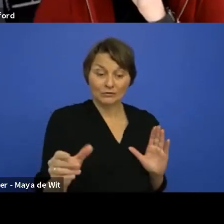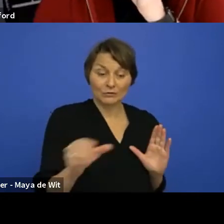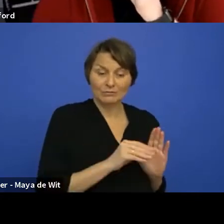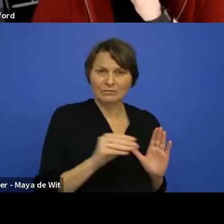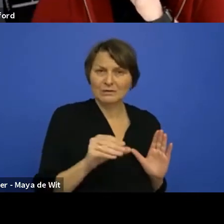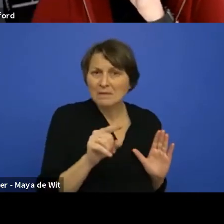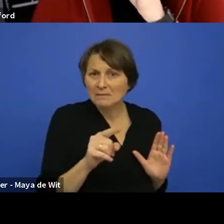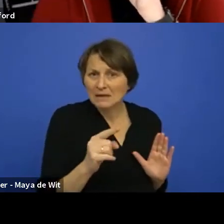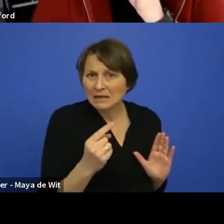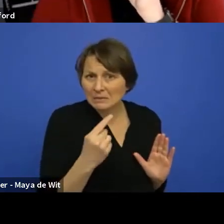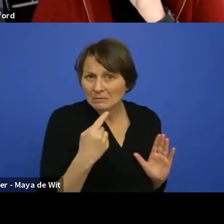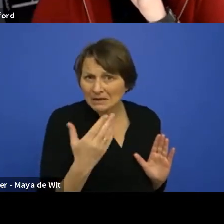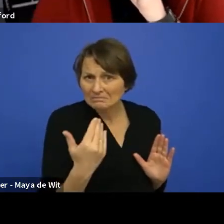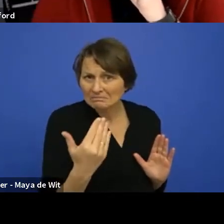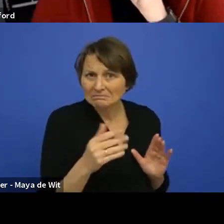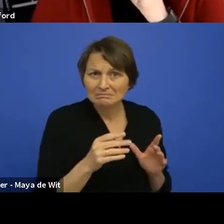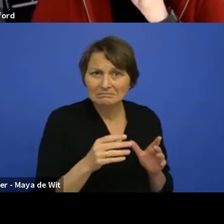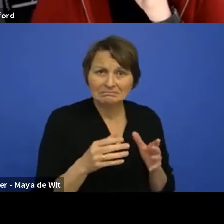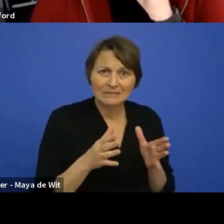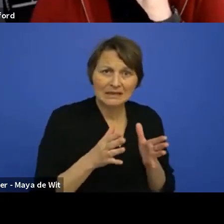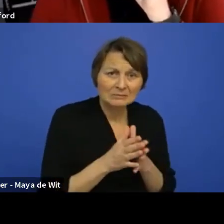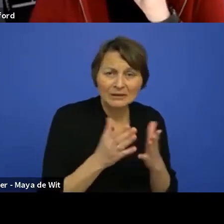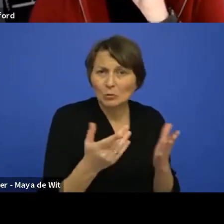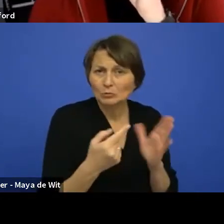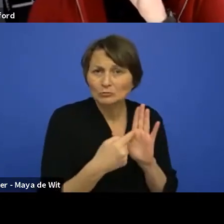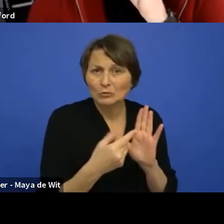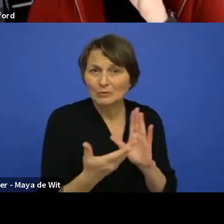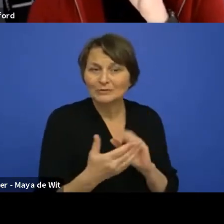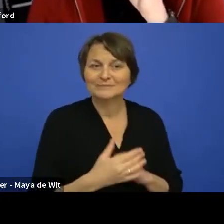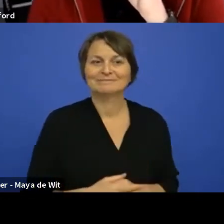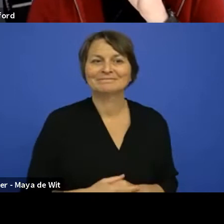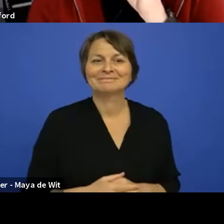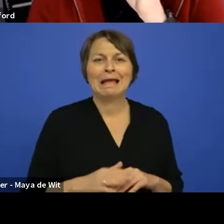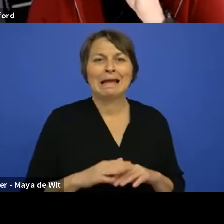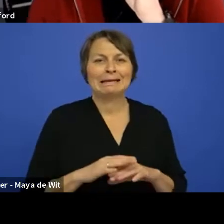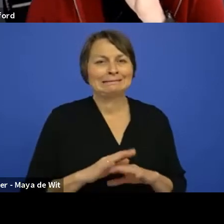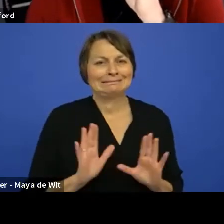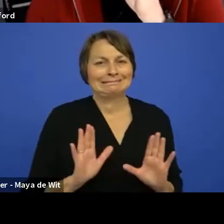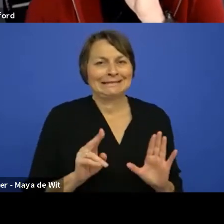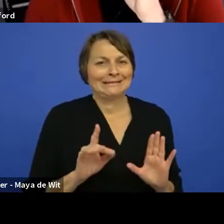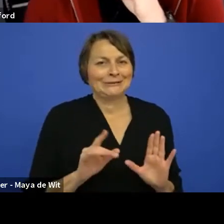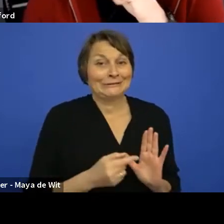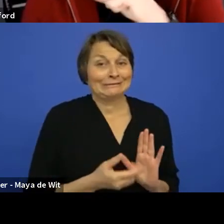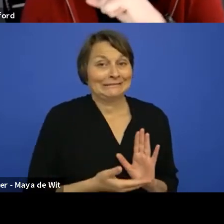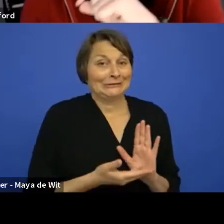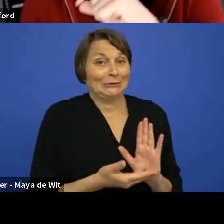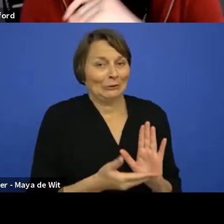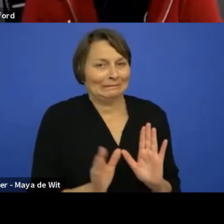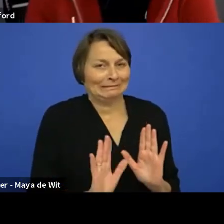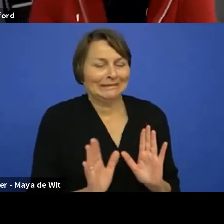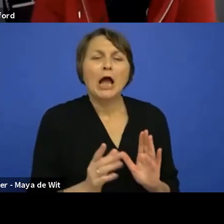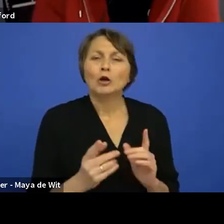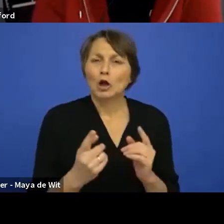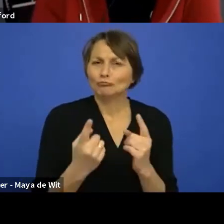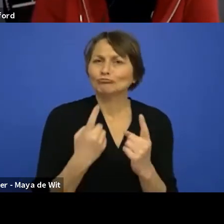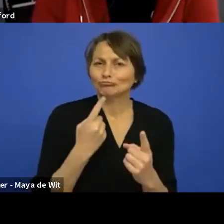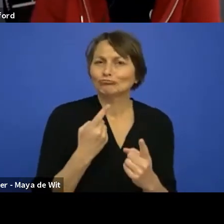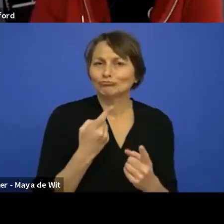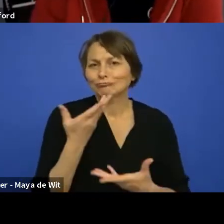to show or if you just want to talk about it. I don't have it ready for show, sorry, but, but I can talk a little bit about it and try to describe how